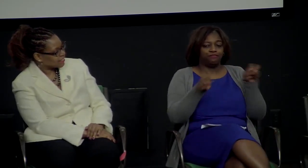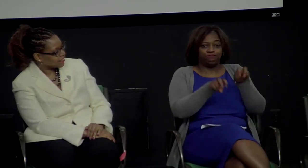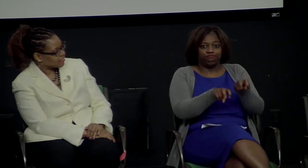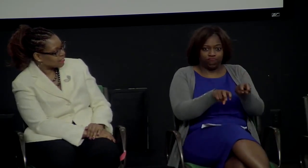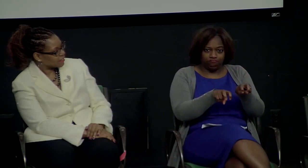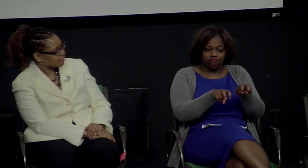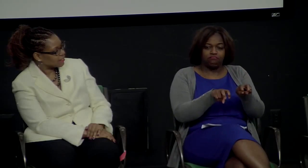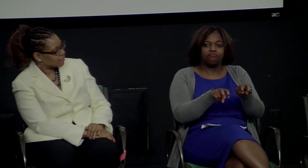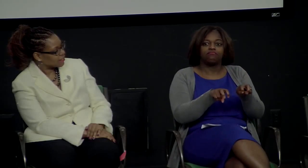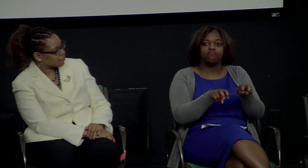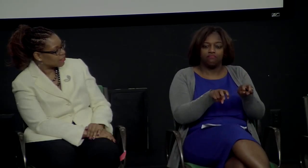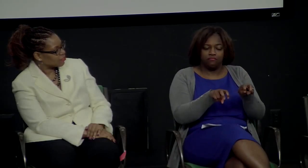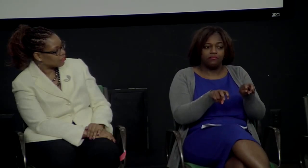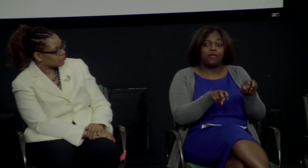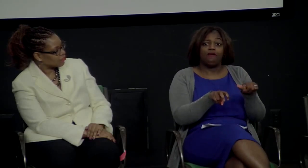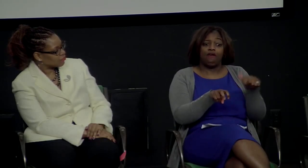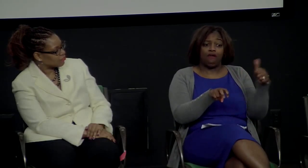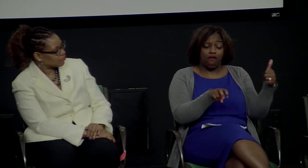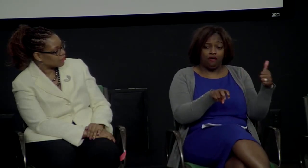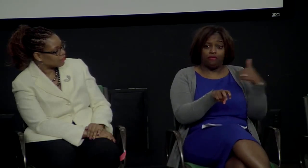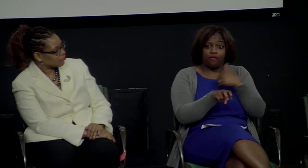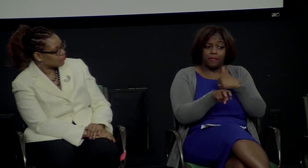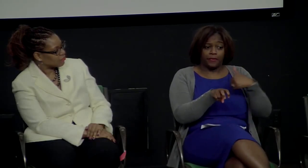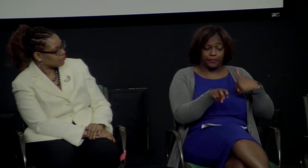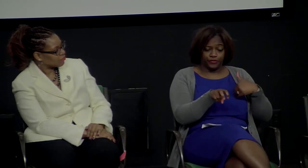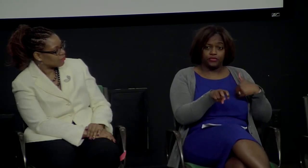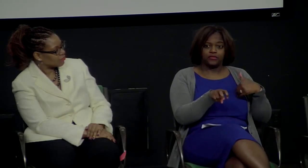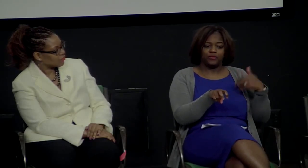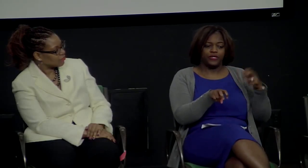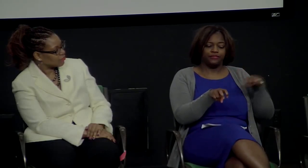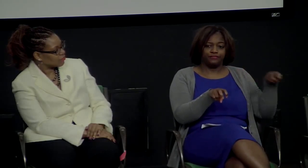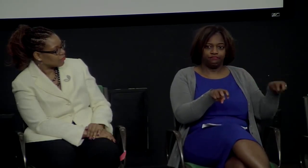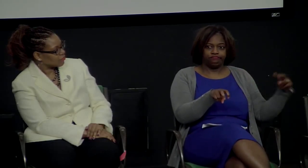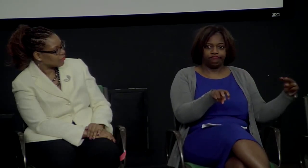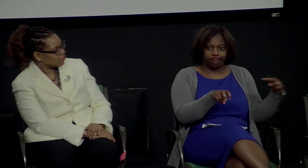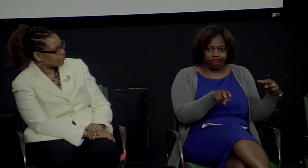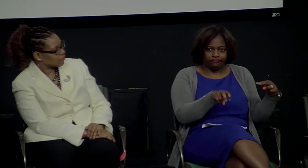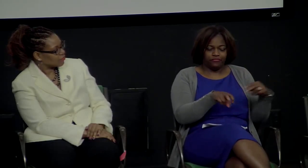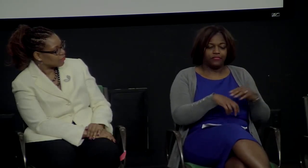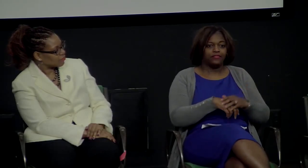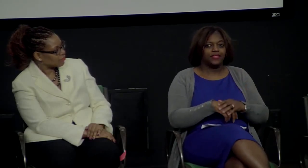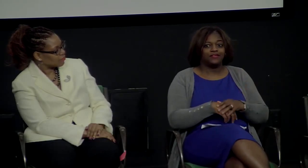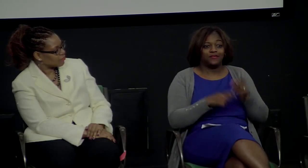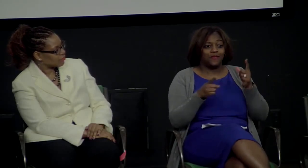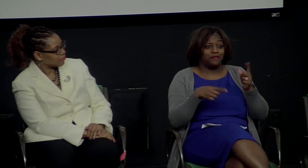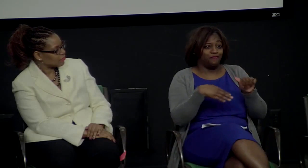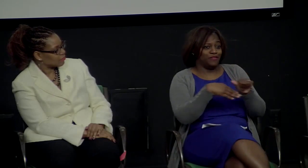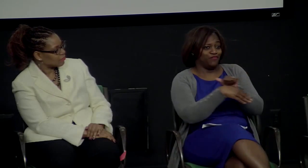At that point, two of us were actually working at the interpreting. The other members were watching us work.